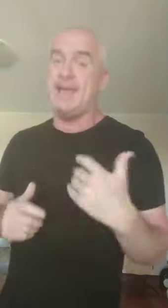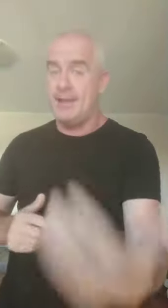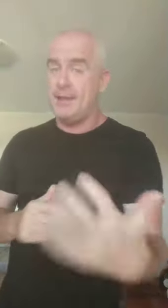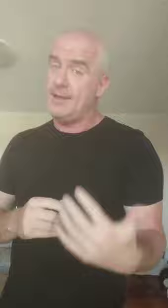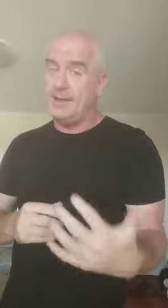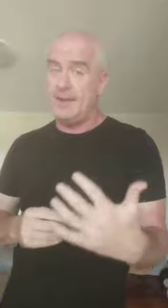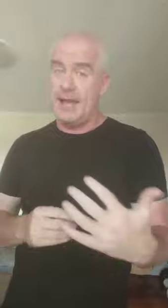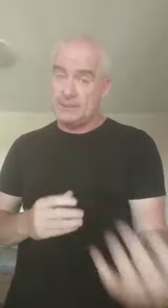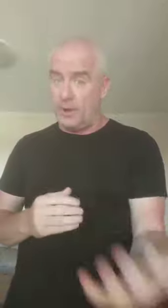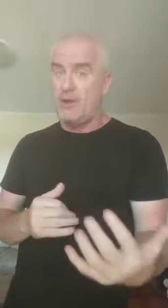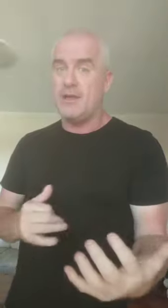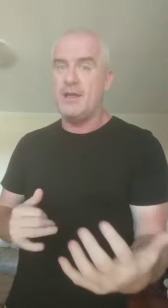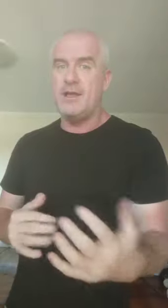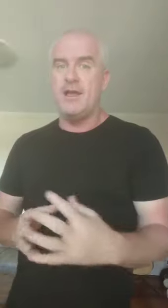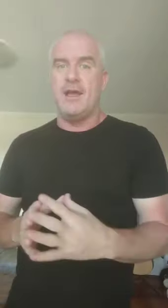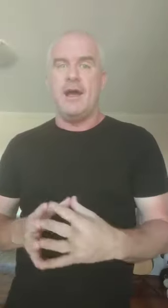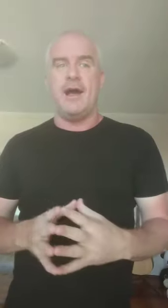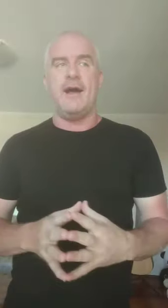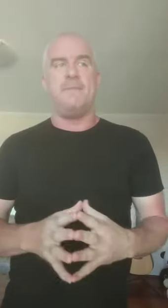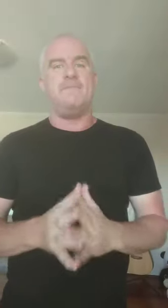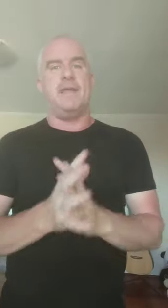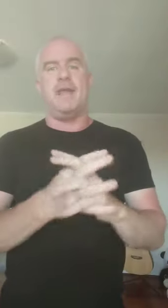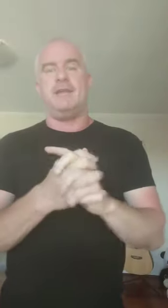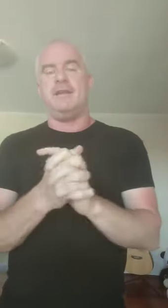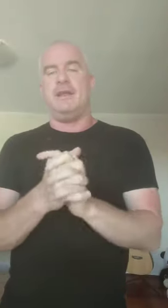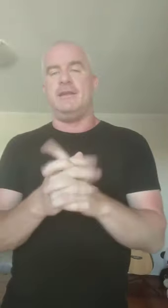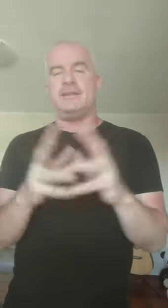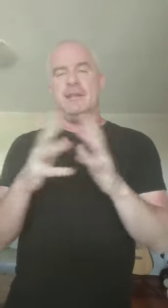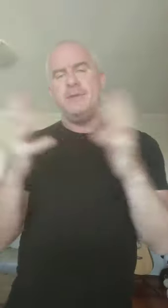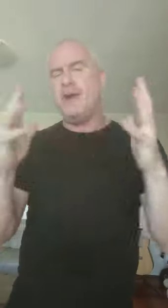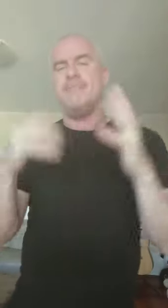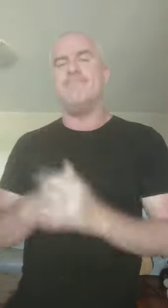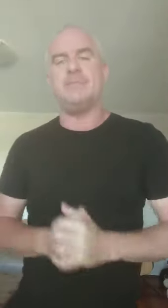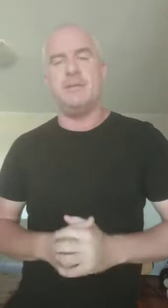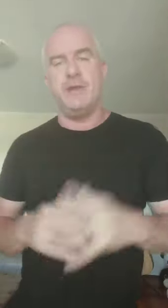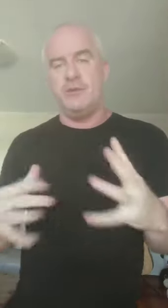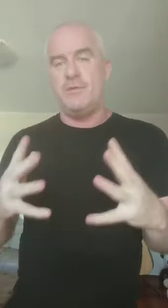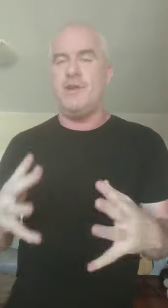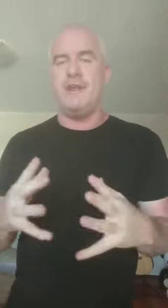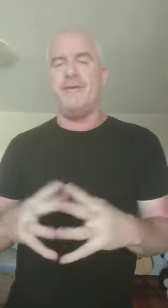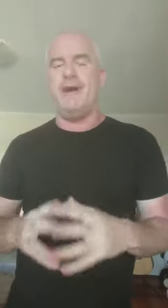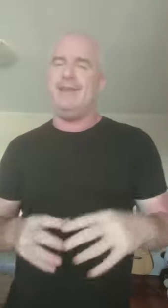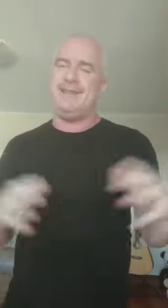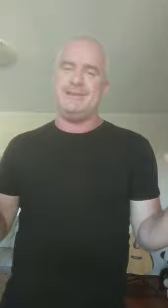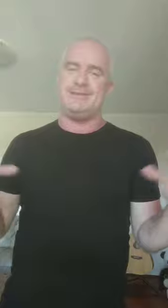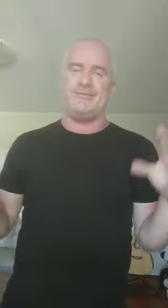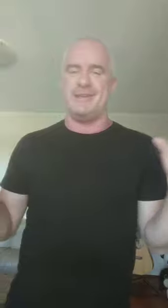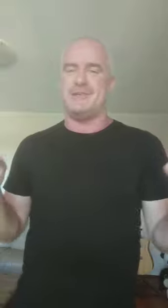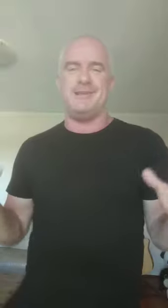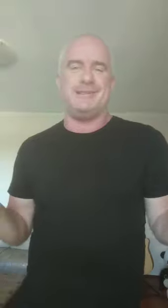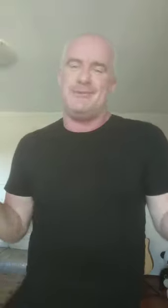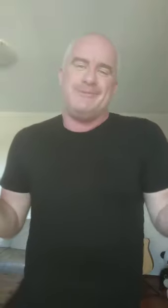as well. And it's going to be great, it's going to be a good community, right? And those fringe dwellers, well,